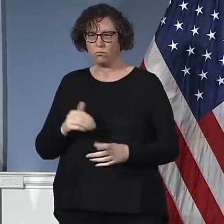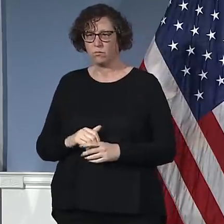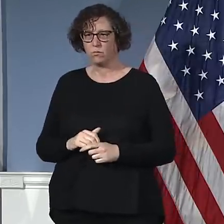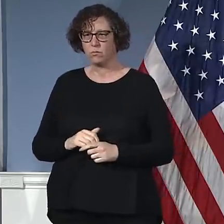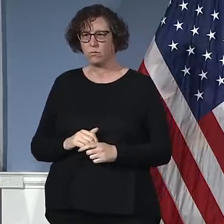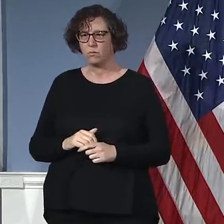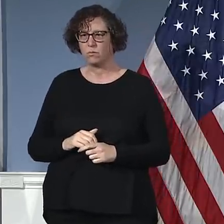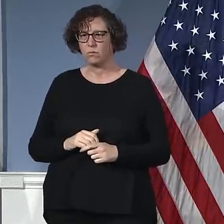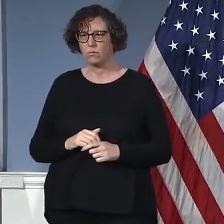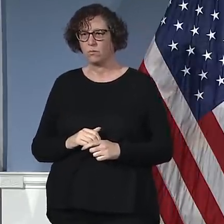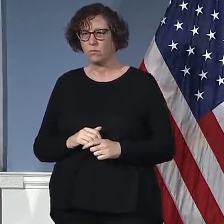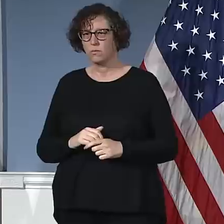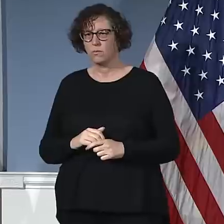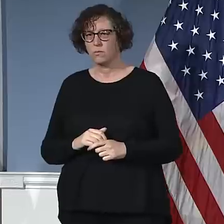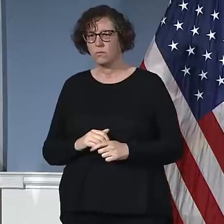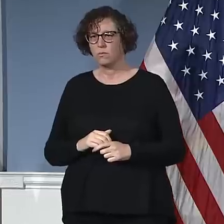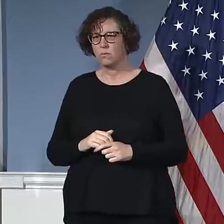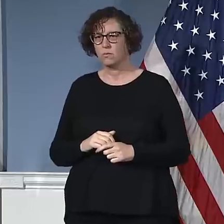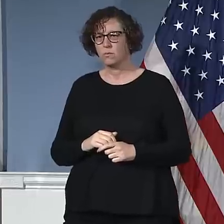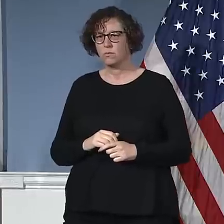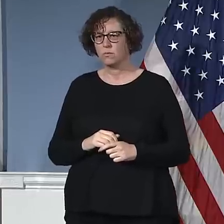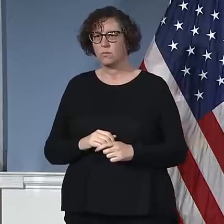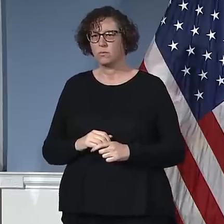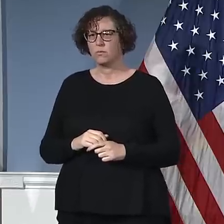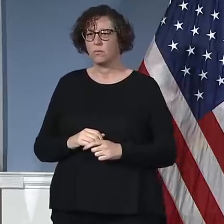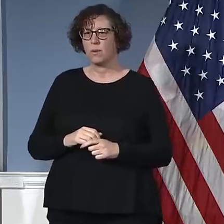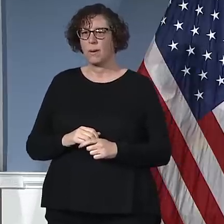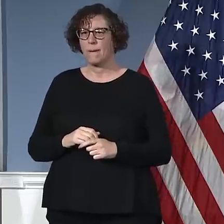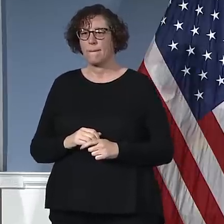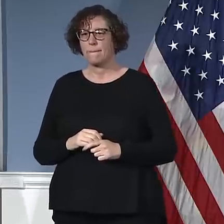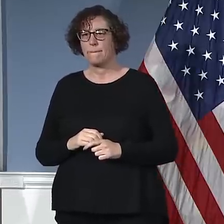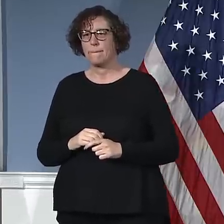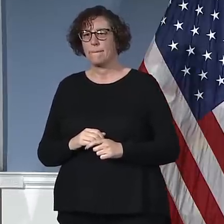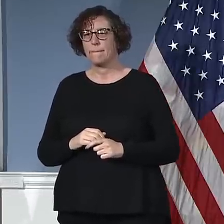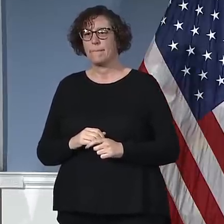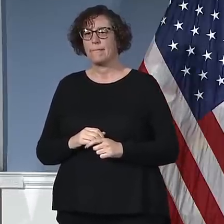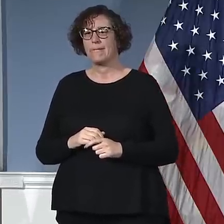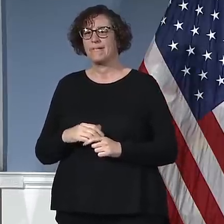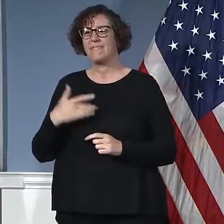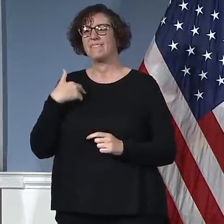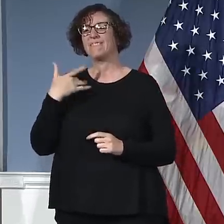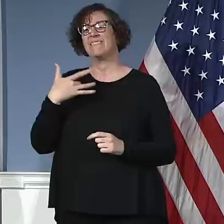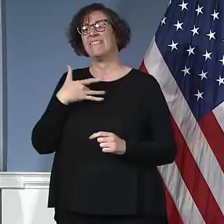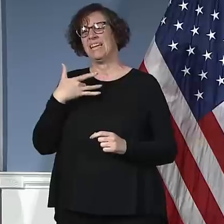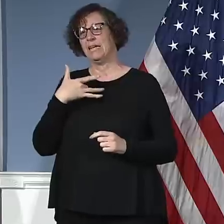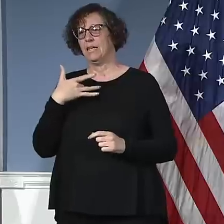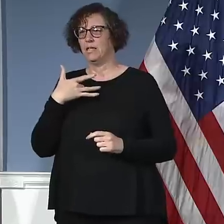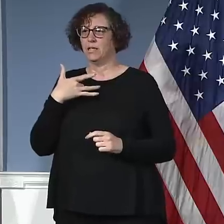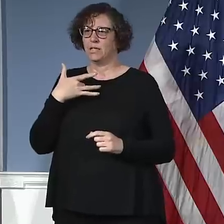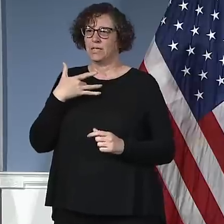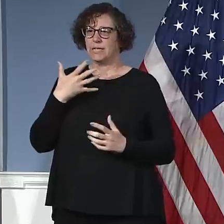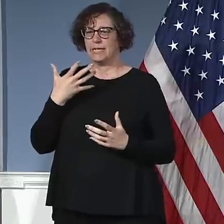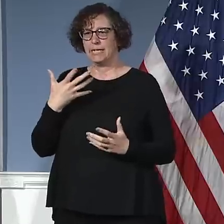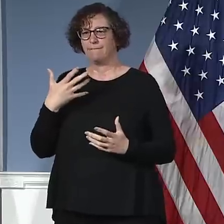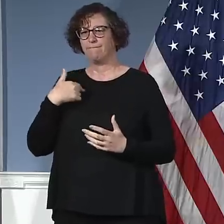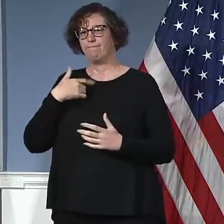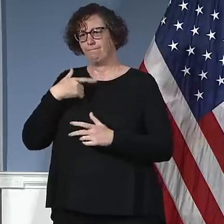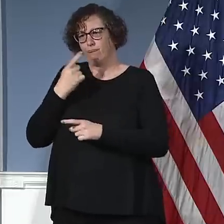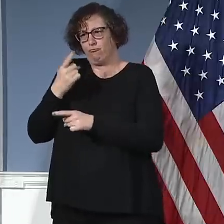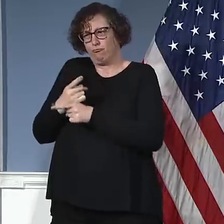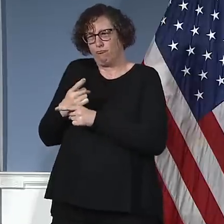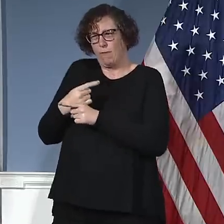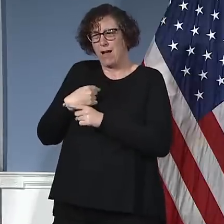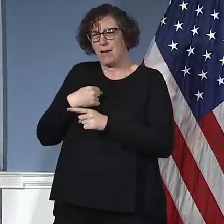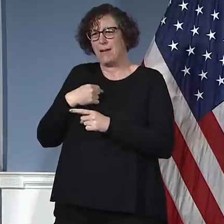I think, Dr. Katz, if I said the simple sentence, anyone who is symptomatic alone, even before